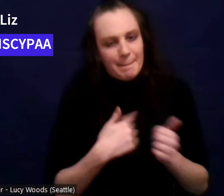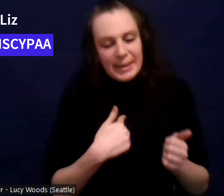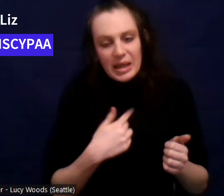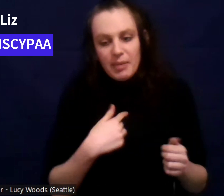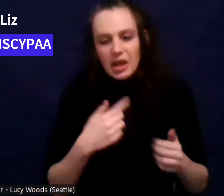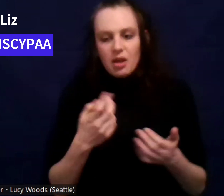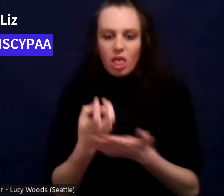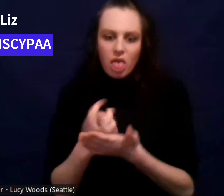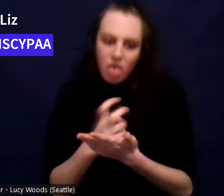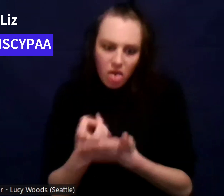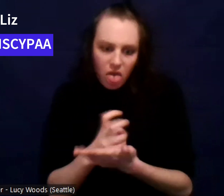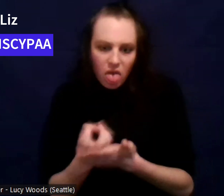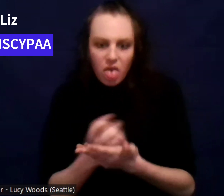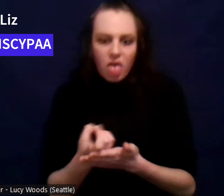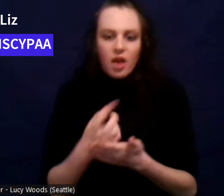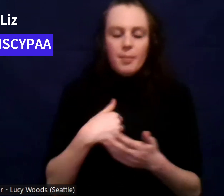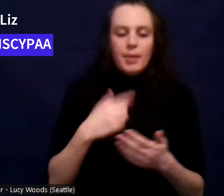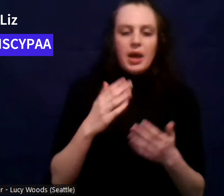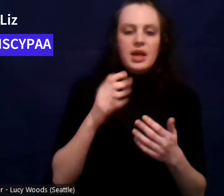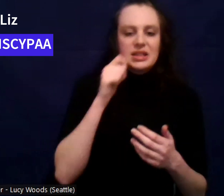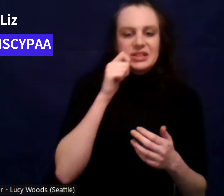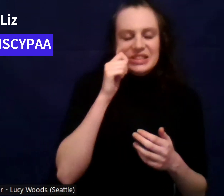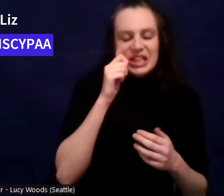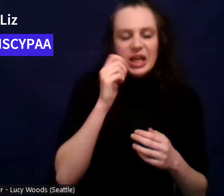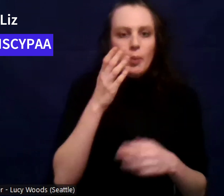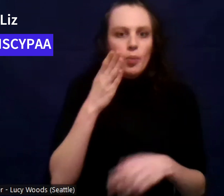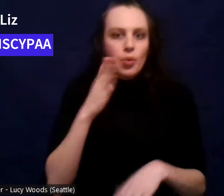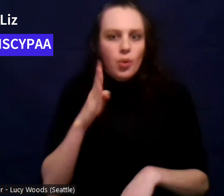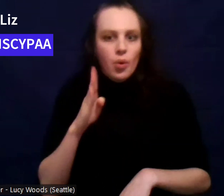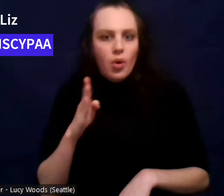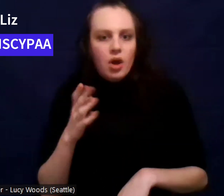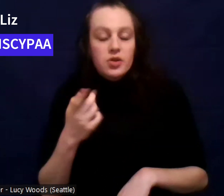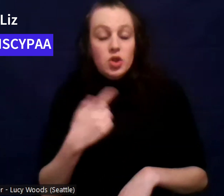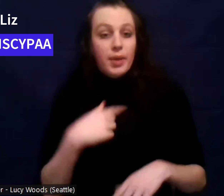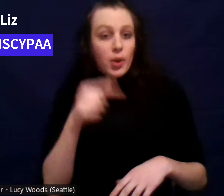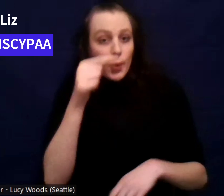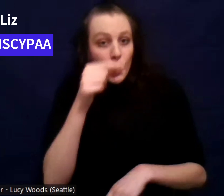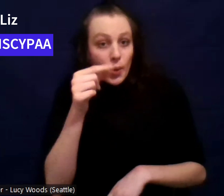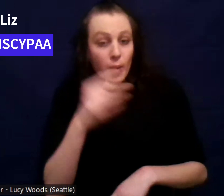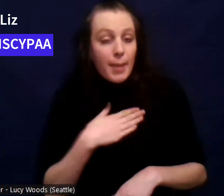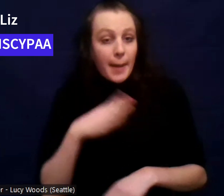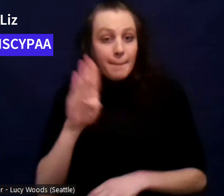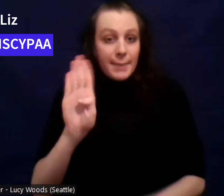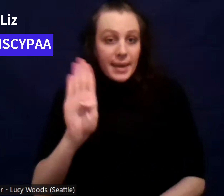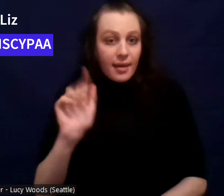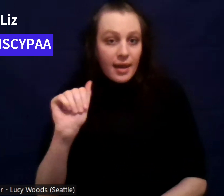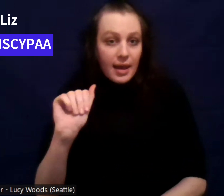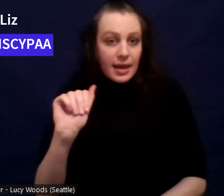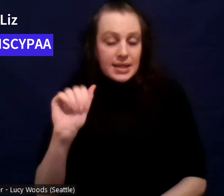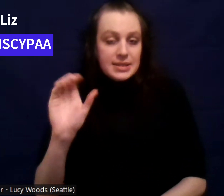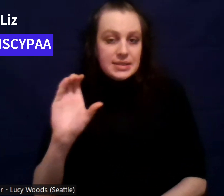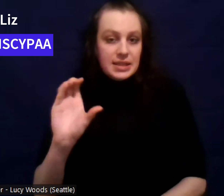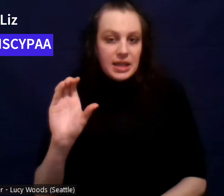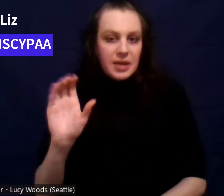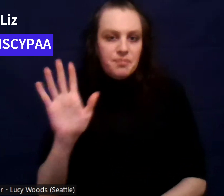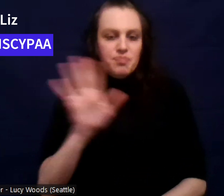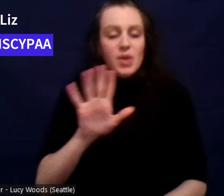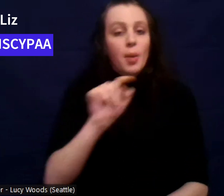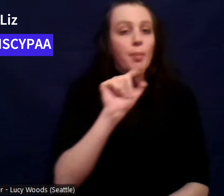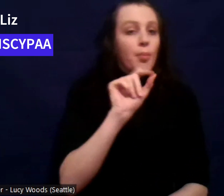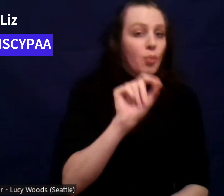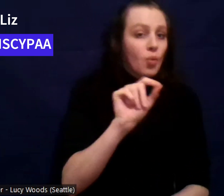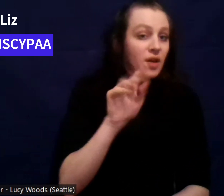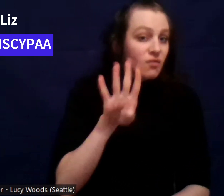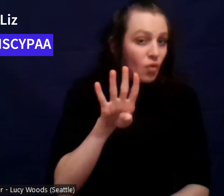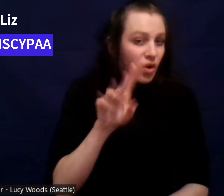and I've like looked up what my blood alcohol level would have been. And it would have been between like a 0.4 and 0.65, which is literally